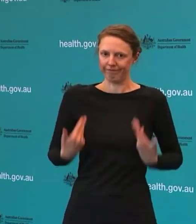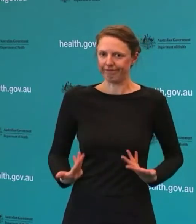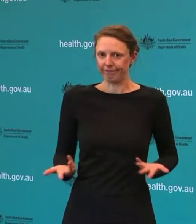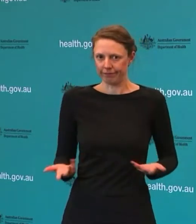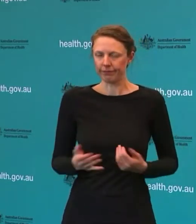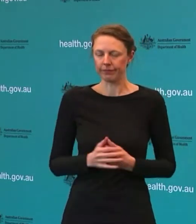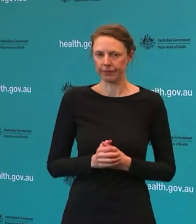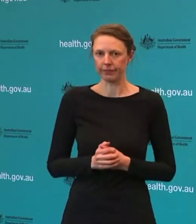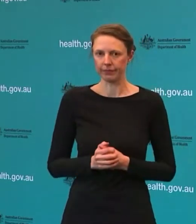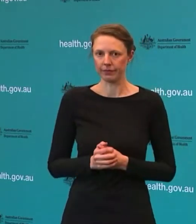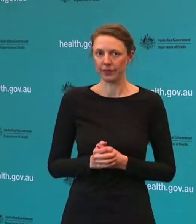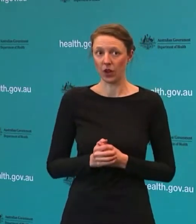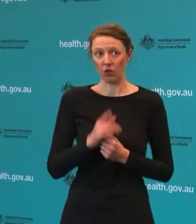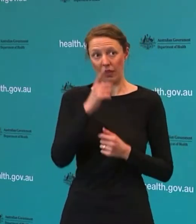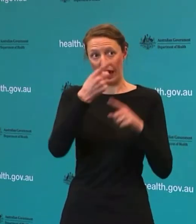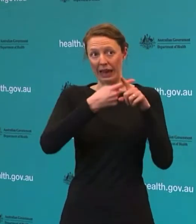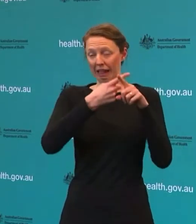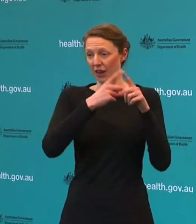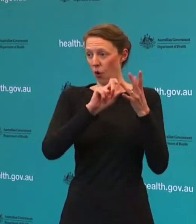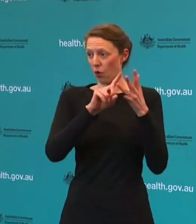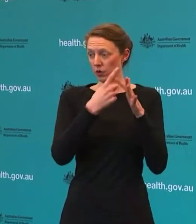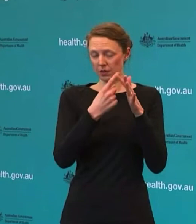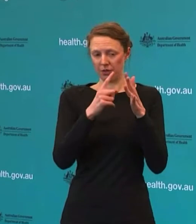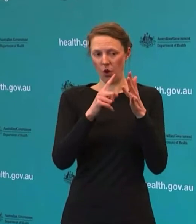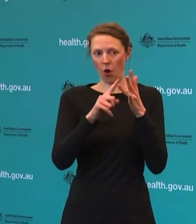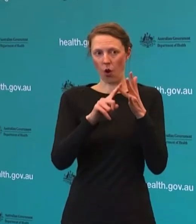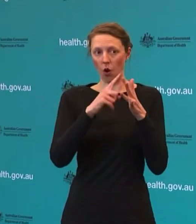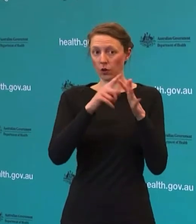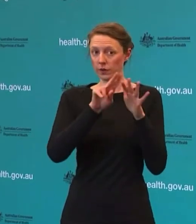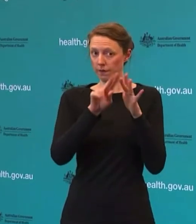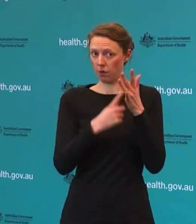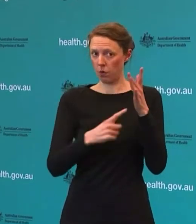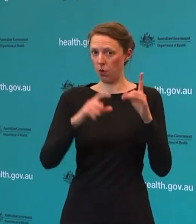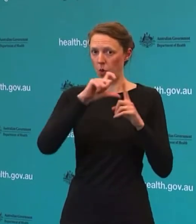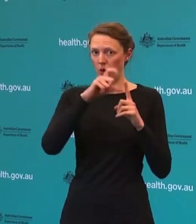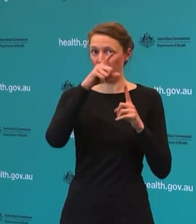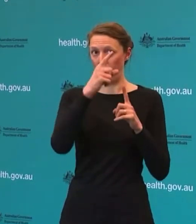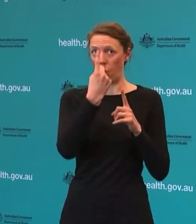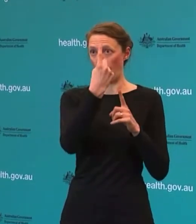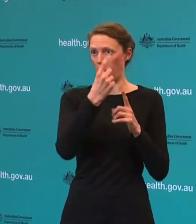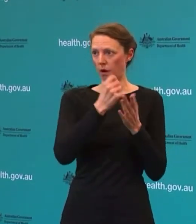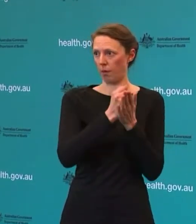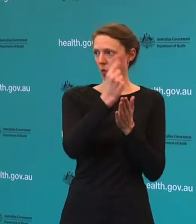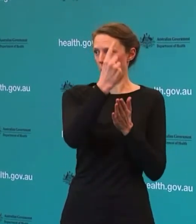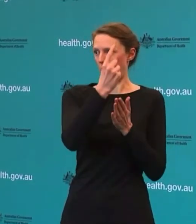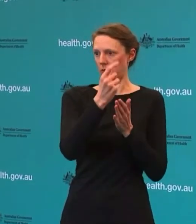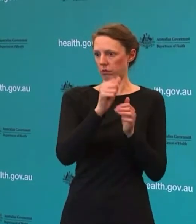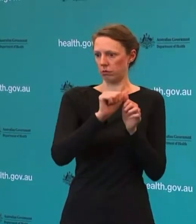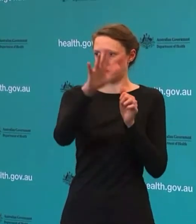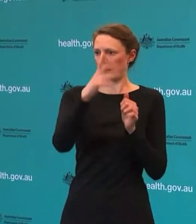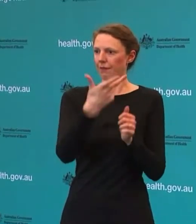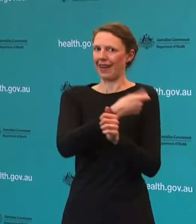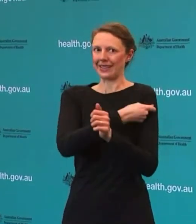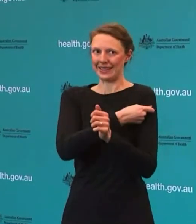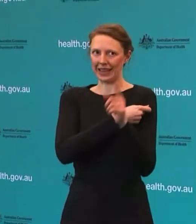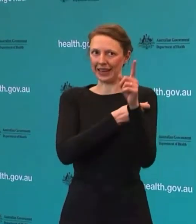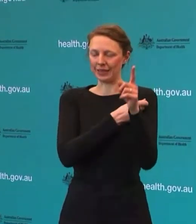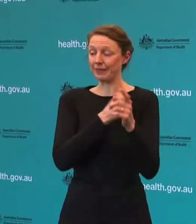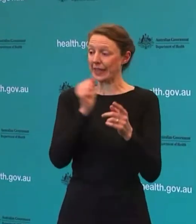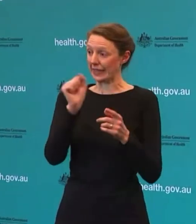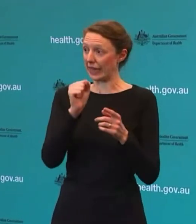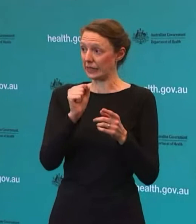candidates for COVID-19 vaccines, that that was an important part of that process. There are strong